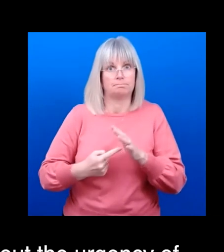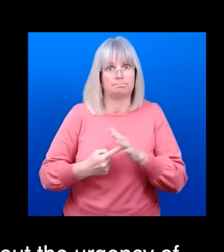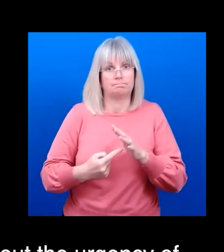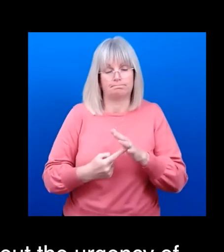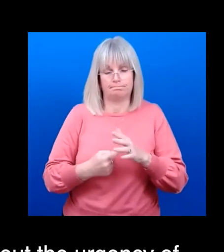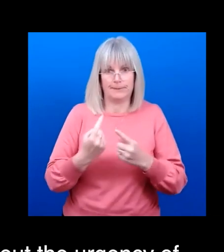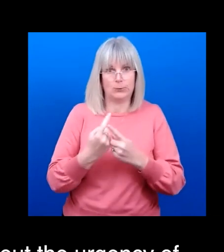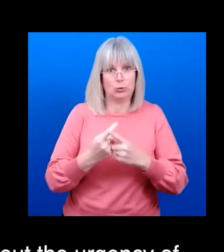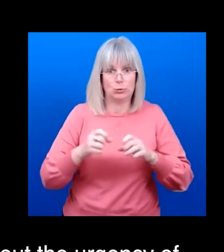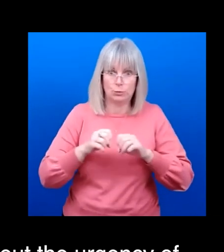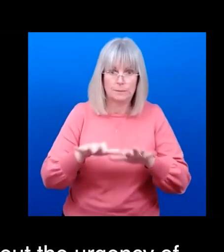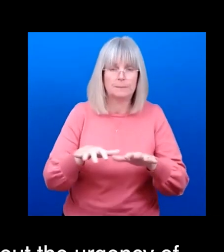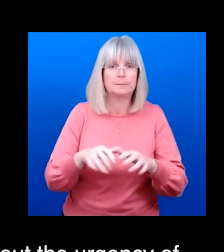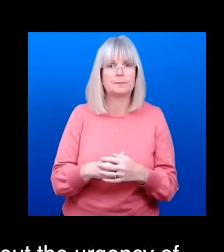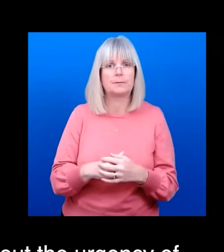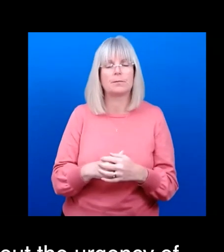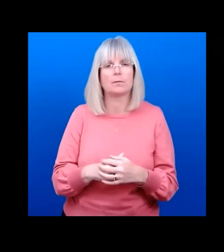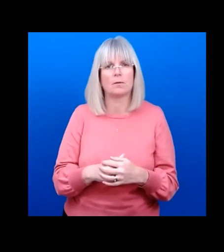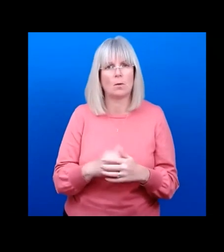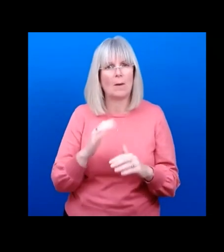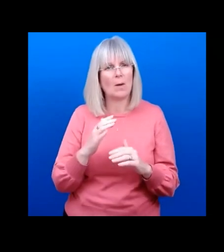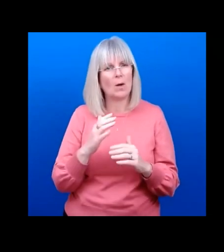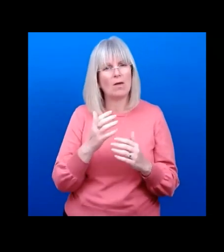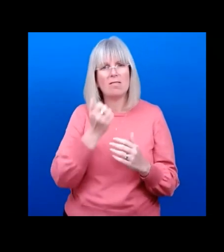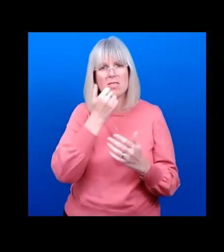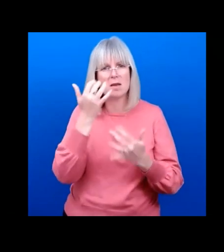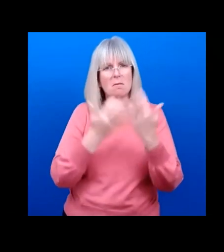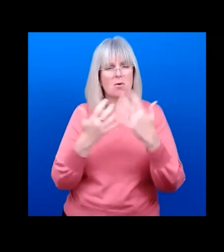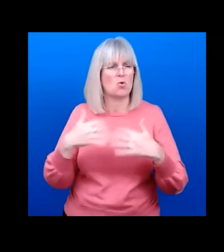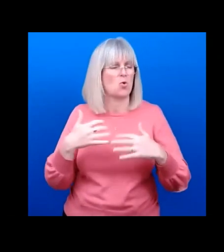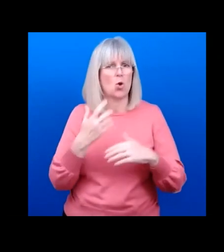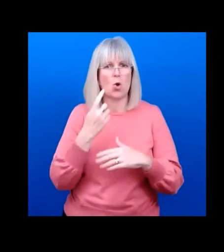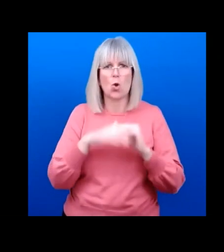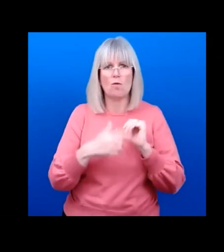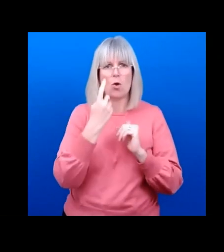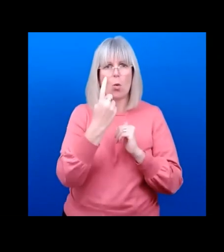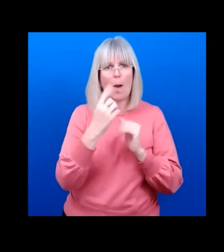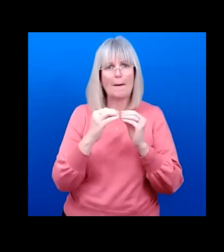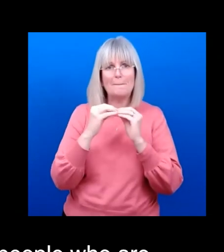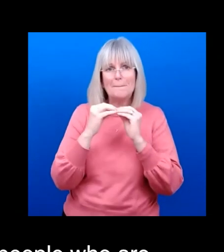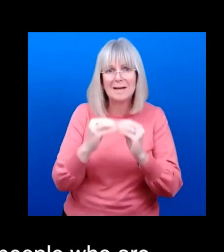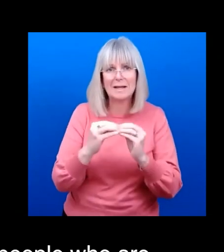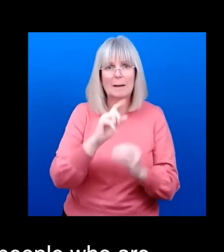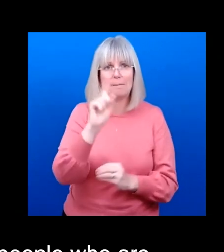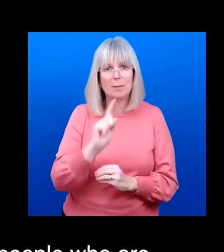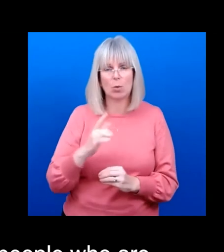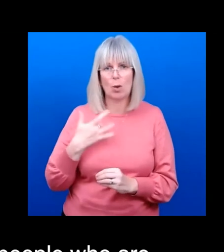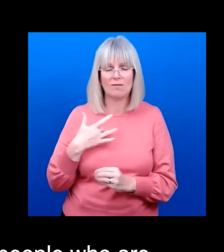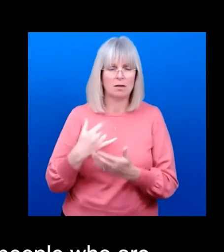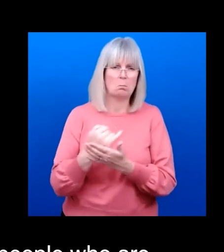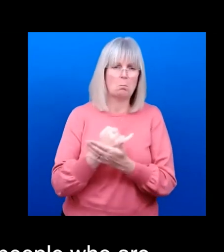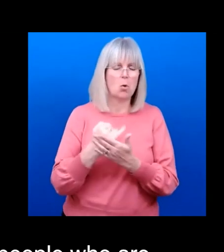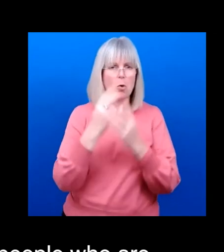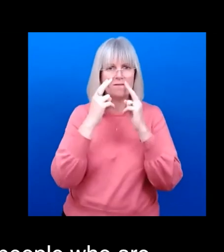numbers speak for themselves. We've got over a billion people who needlessly living with poor vision because they don't have access to basic eye care services.